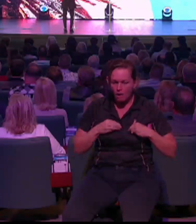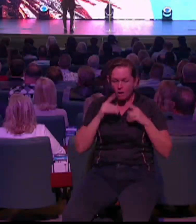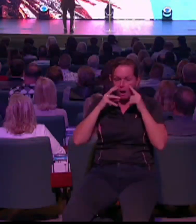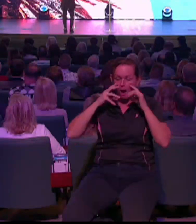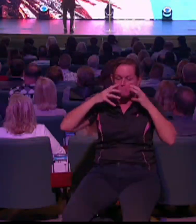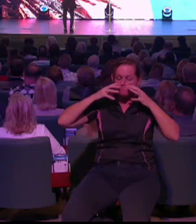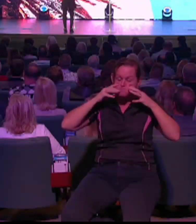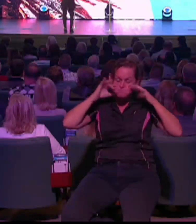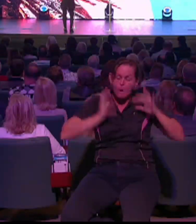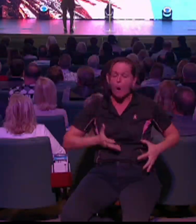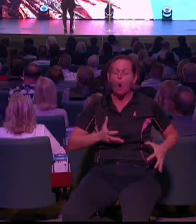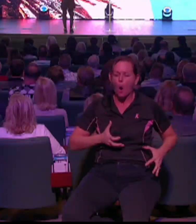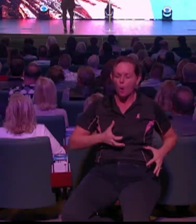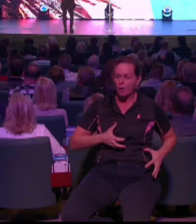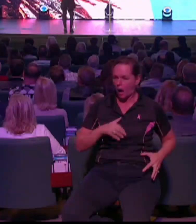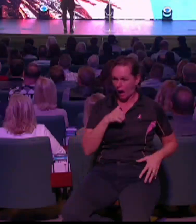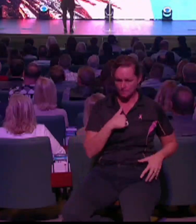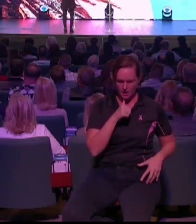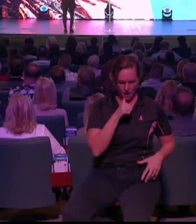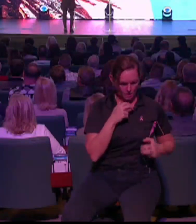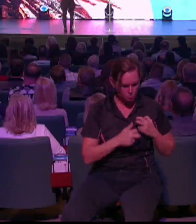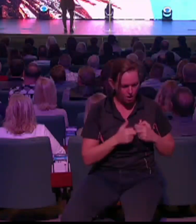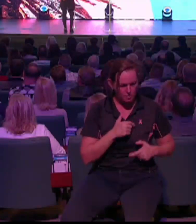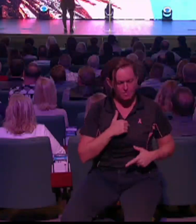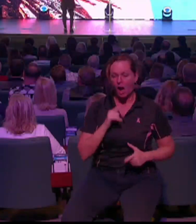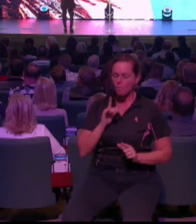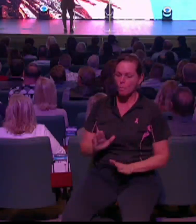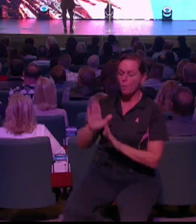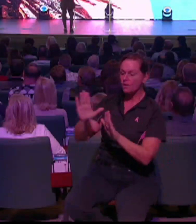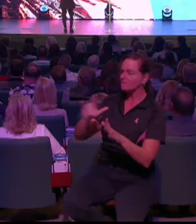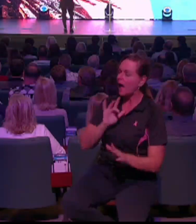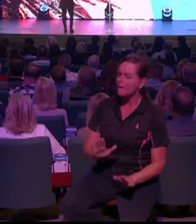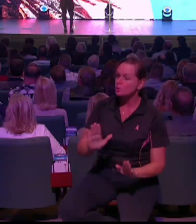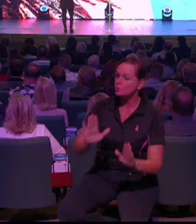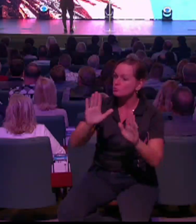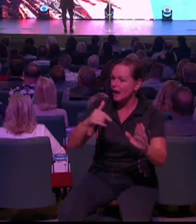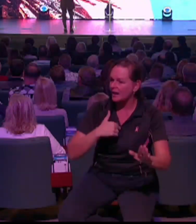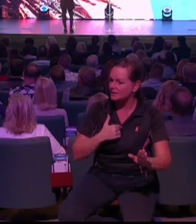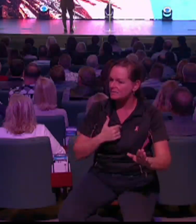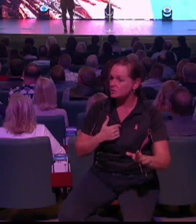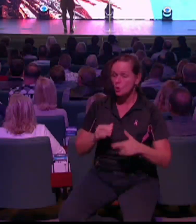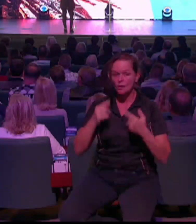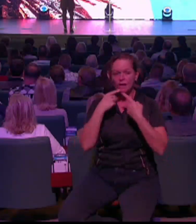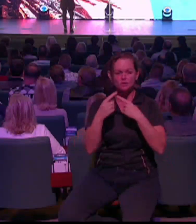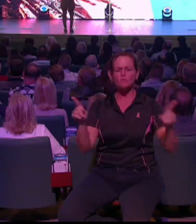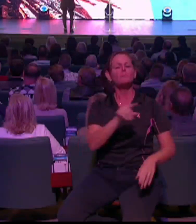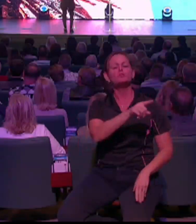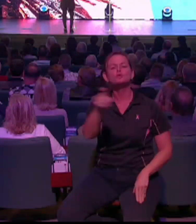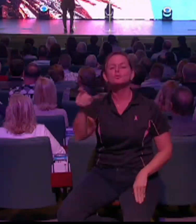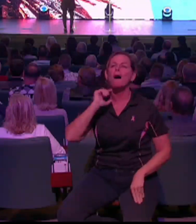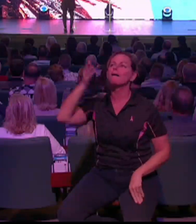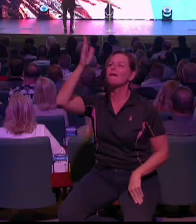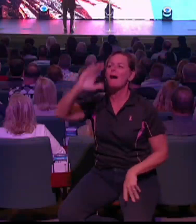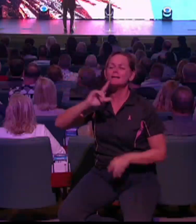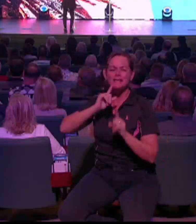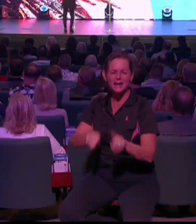tattooed, snorkeling, free-diving guys were swimming across. And my son saw them, and the